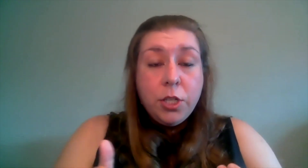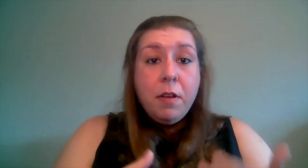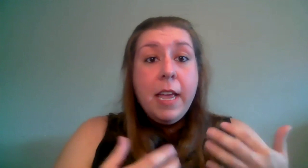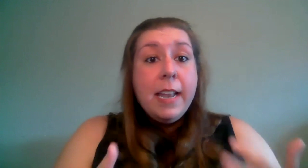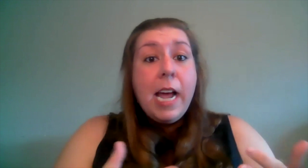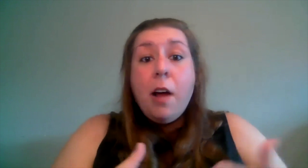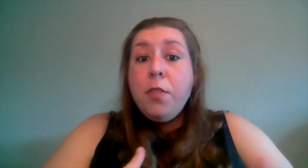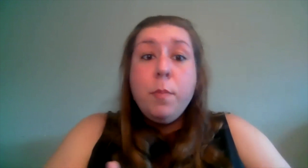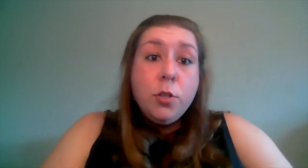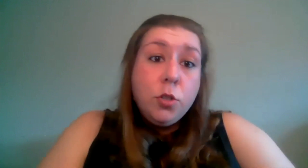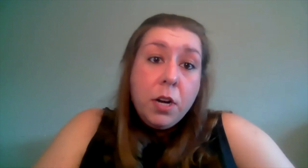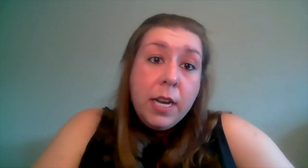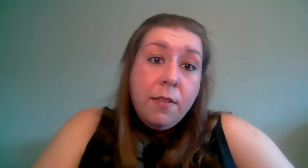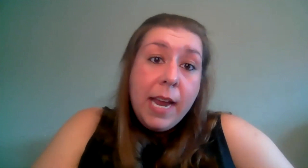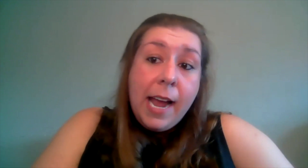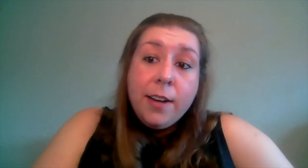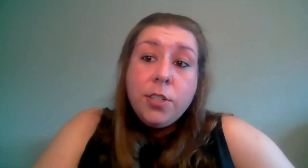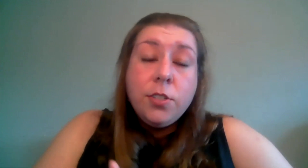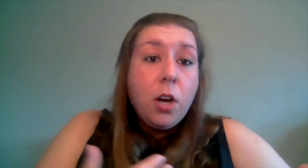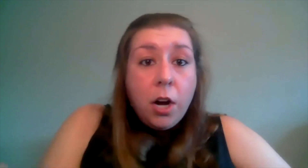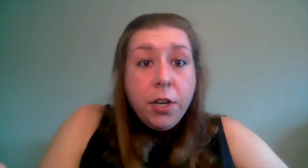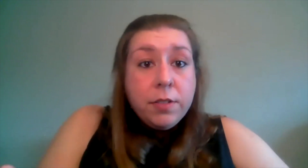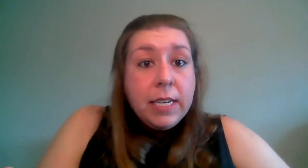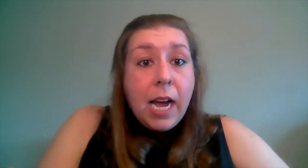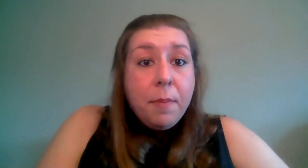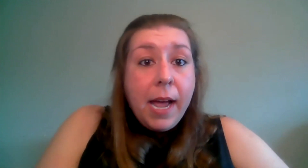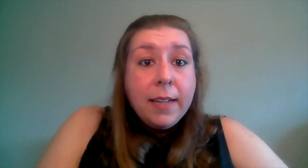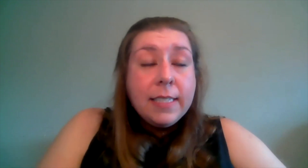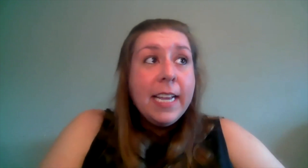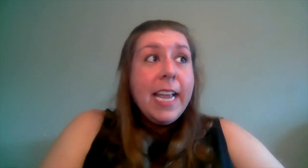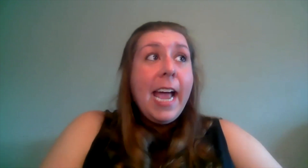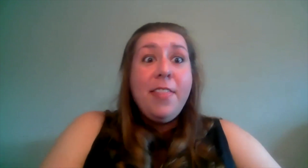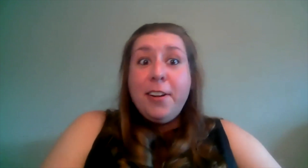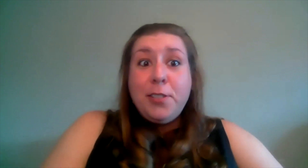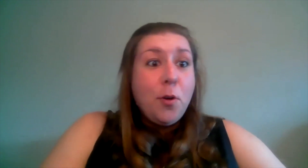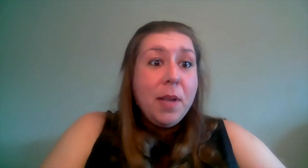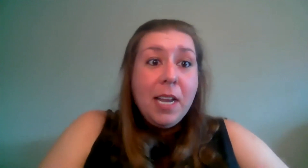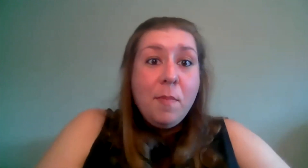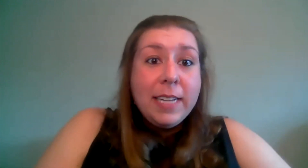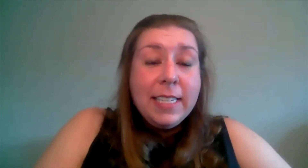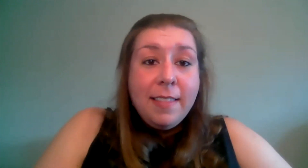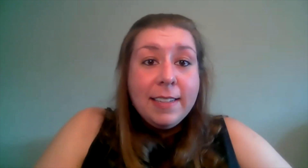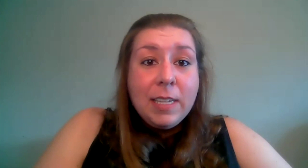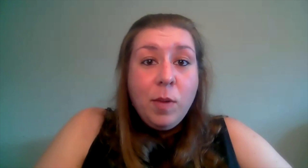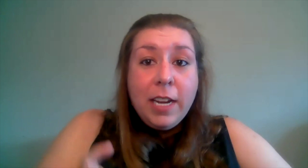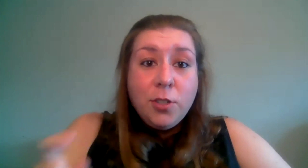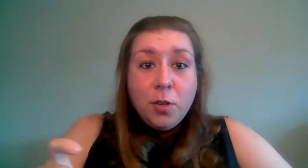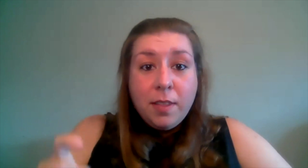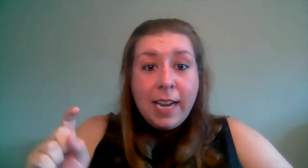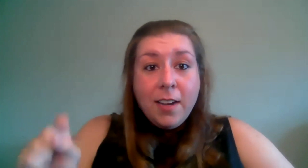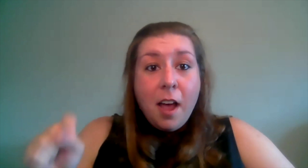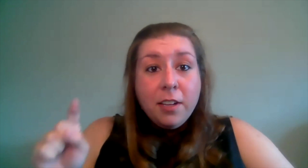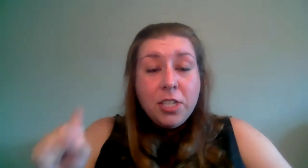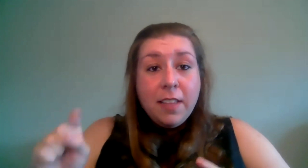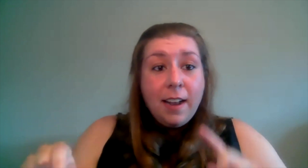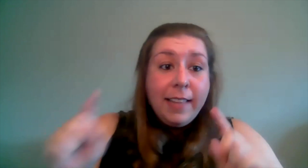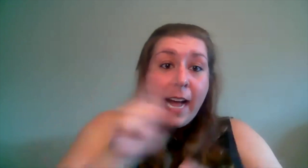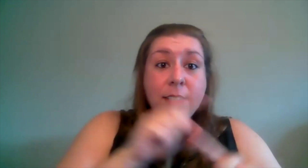two now the majority of my actors are using ipads and there's so many amazing things that we can do with technology that allows